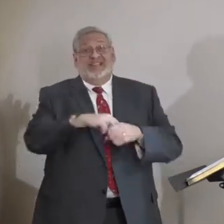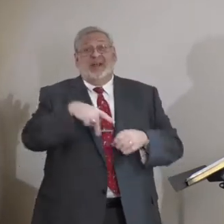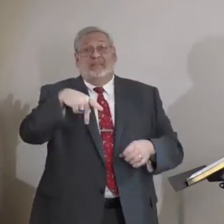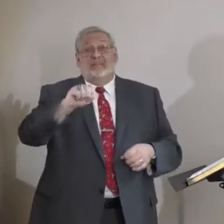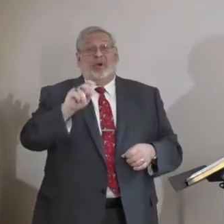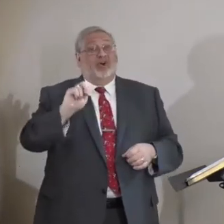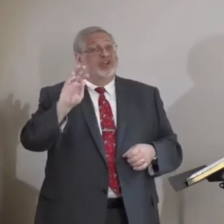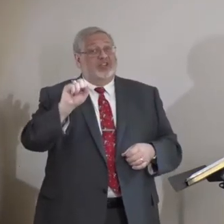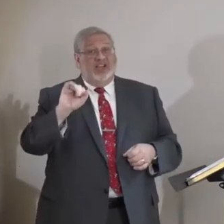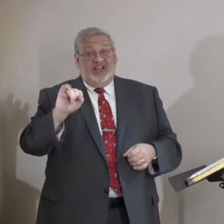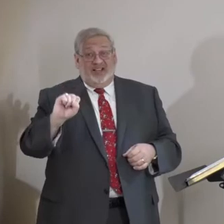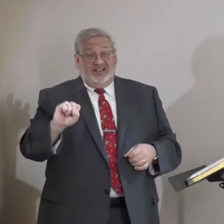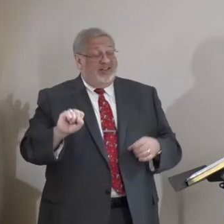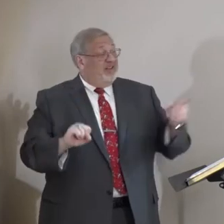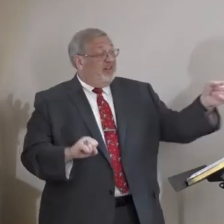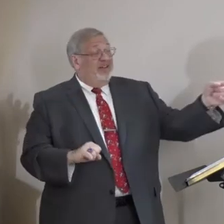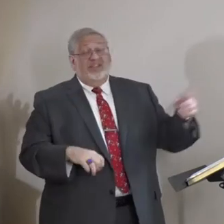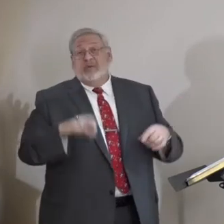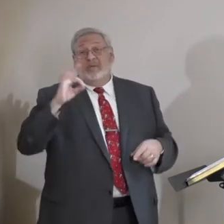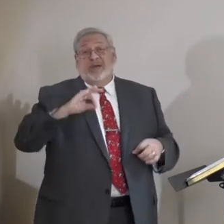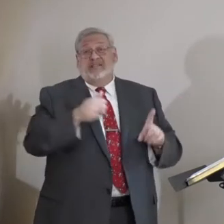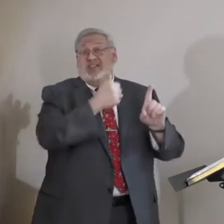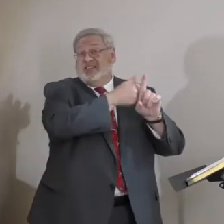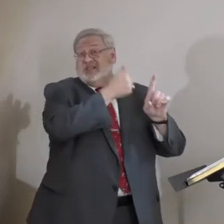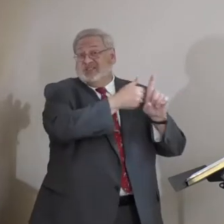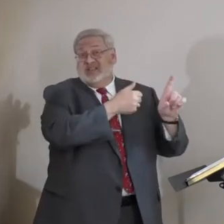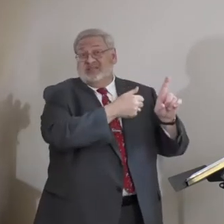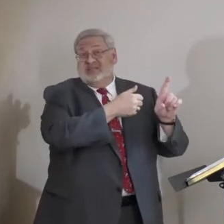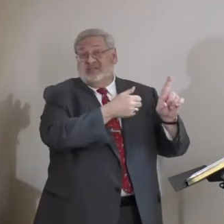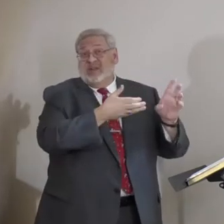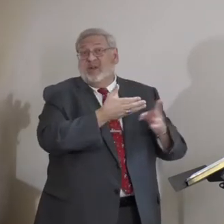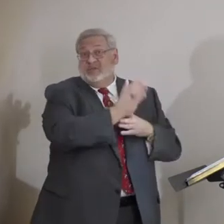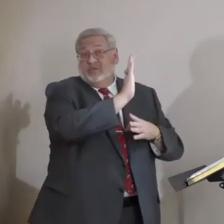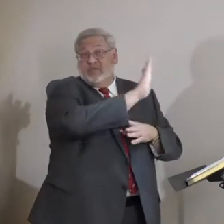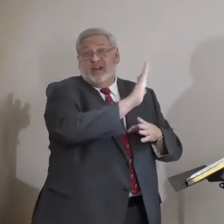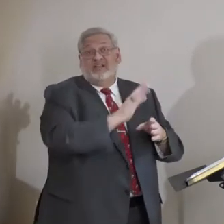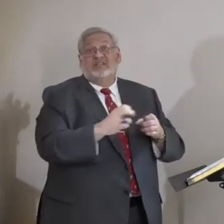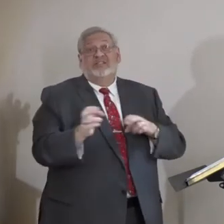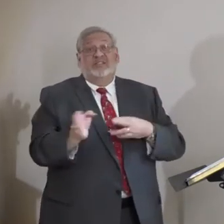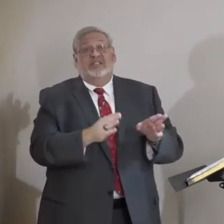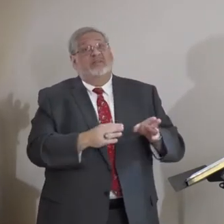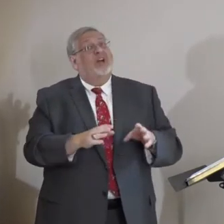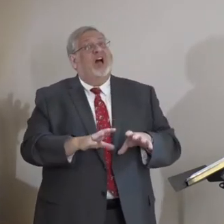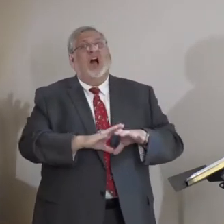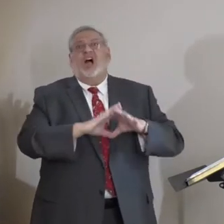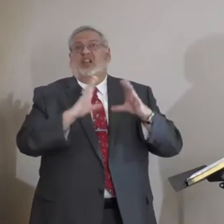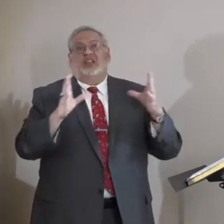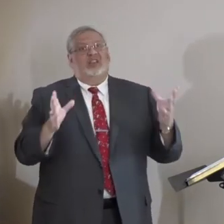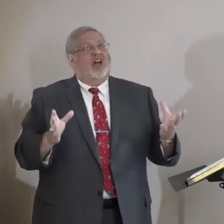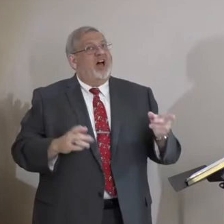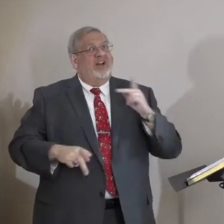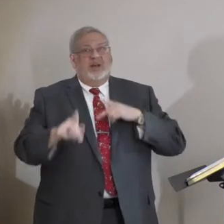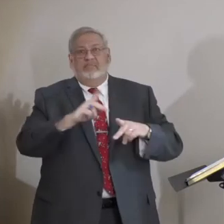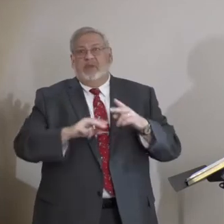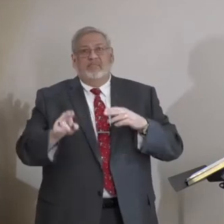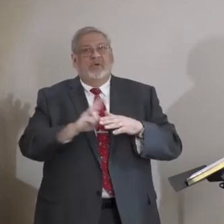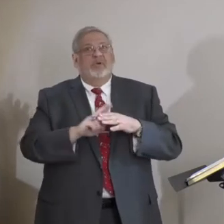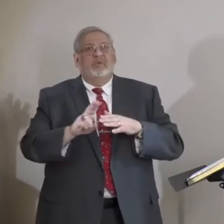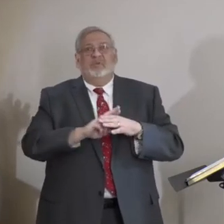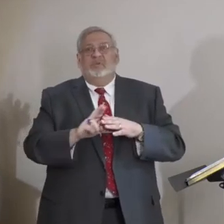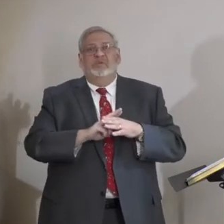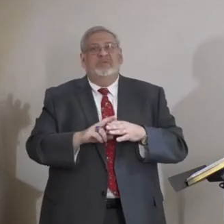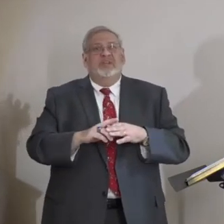empire for their own profit. And you know what? Throughout their system, there would have been a lot of corruption as people were using their own